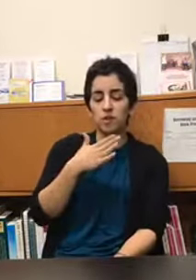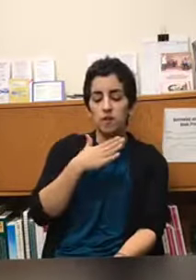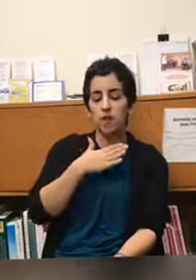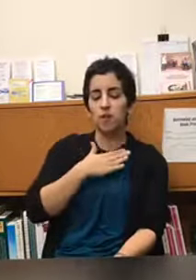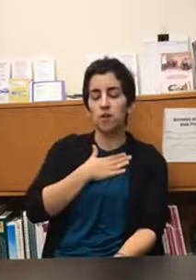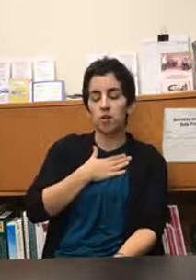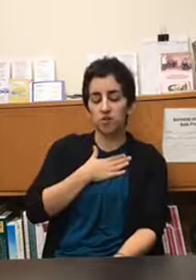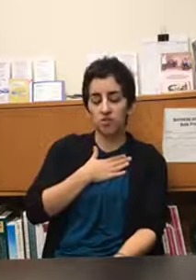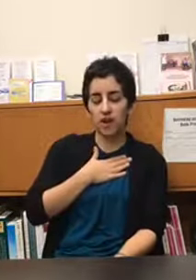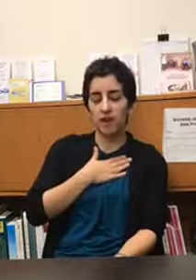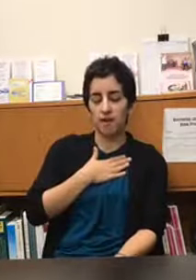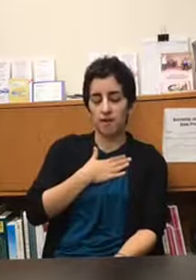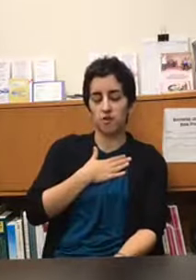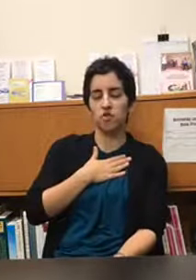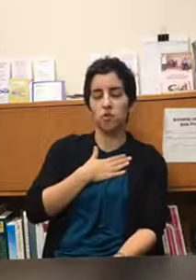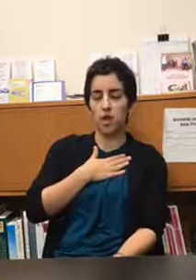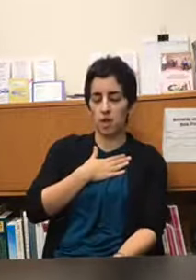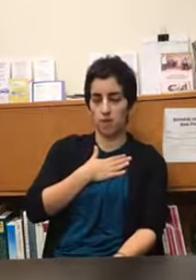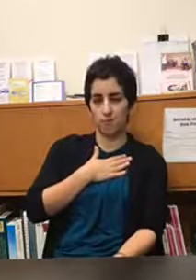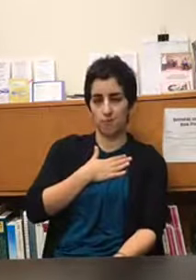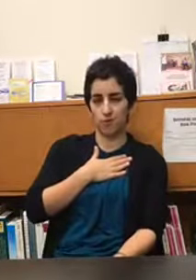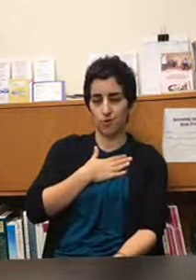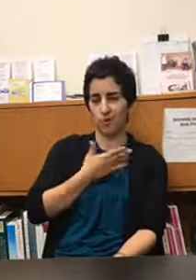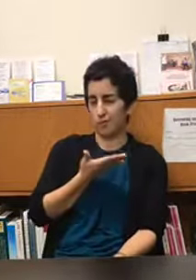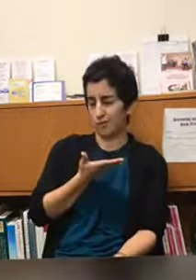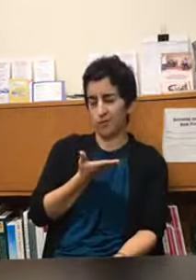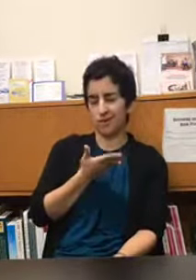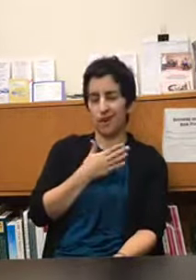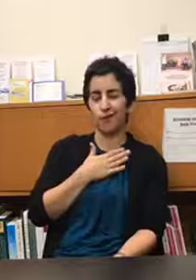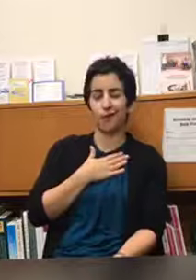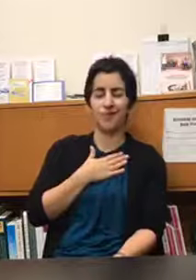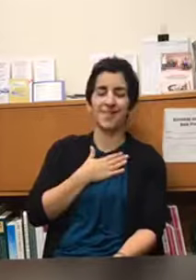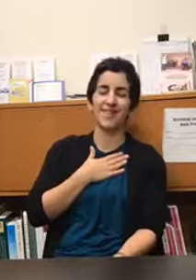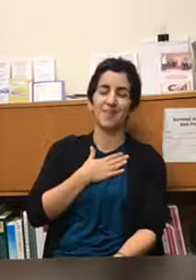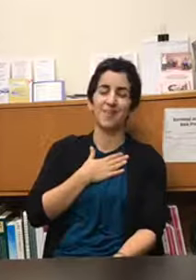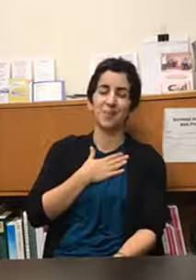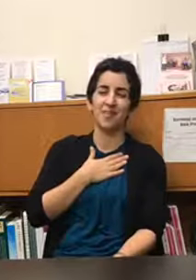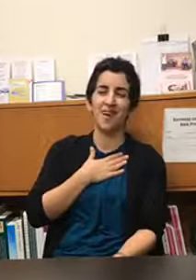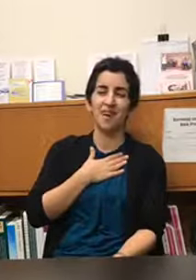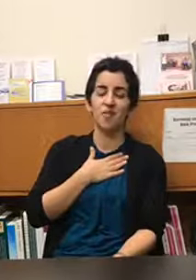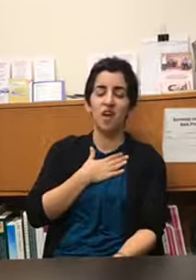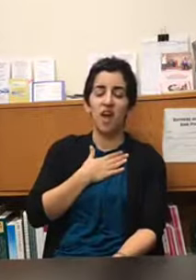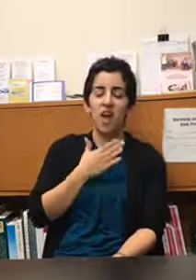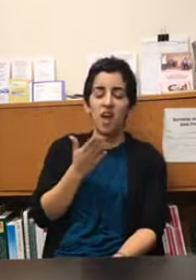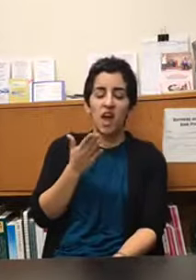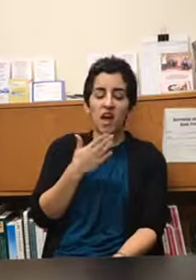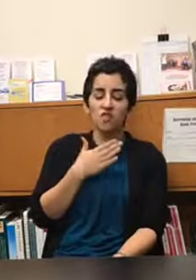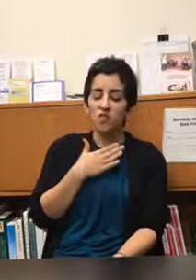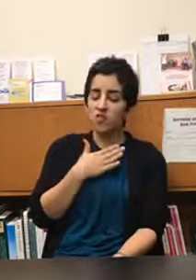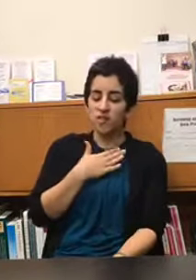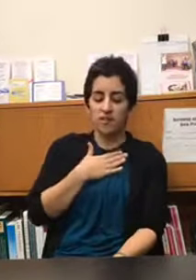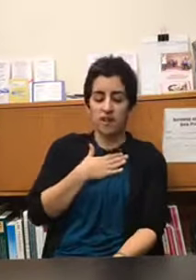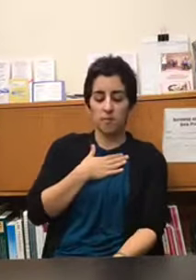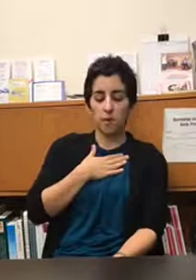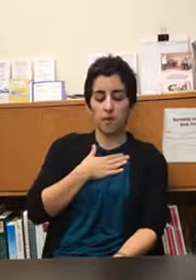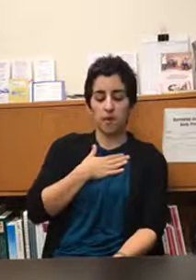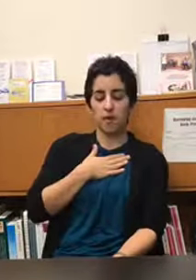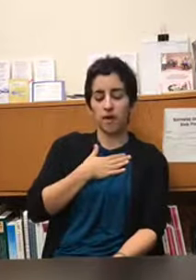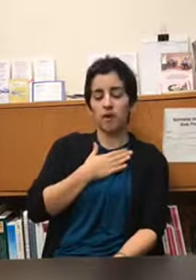start checking in tuning in which i believe was the title of this facebook live and so just to take a moment and